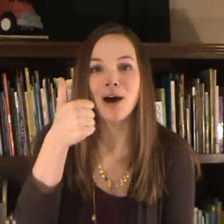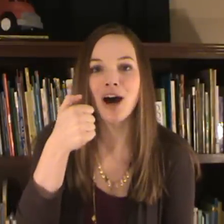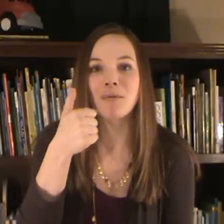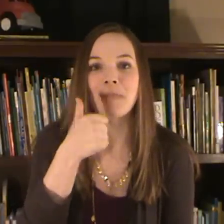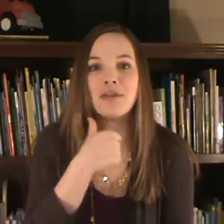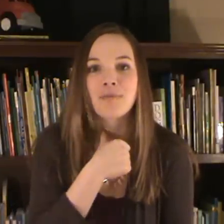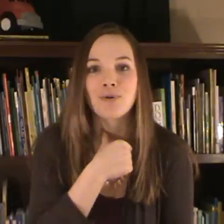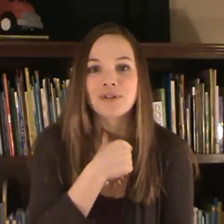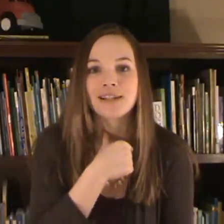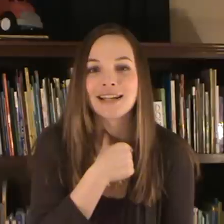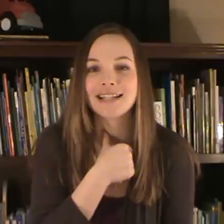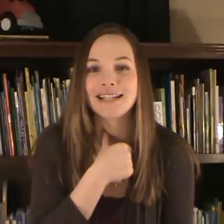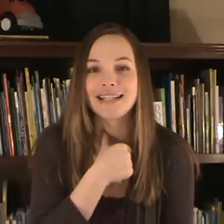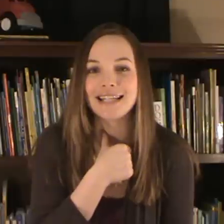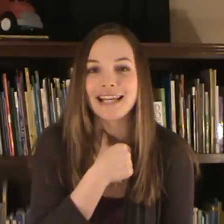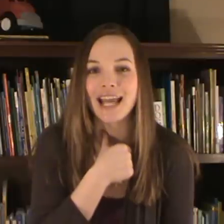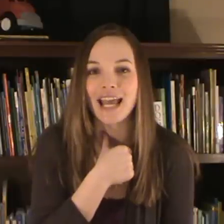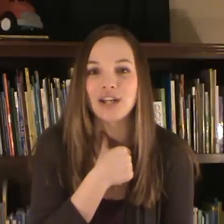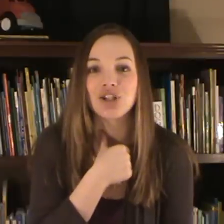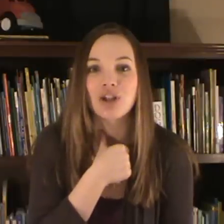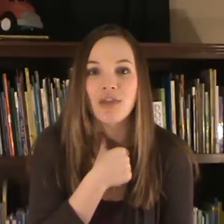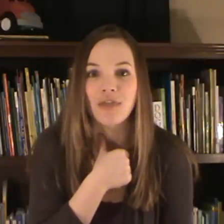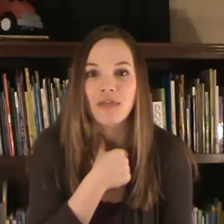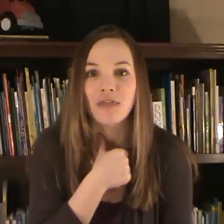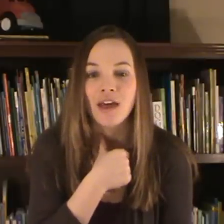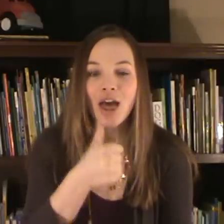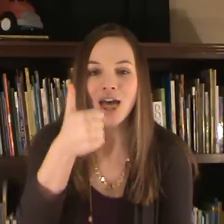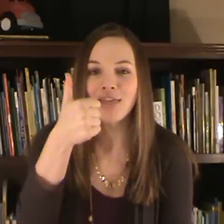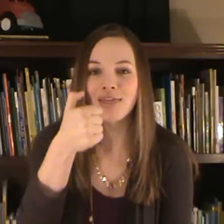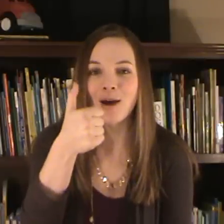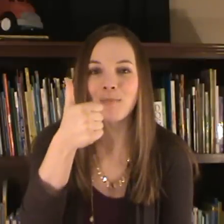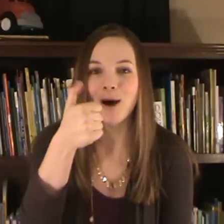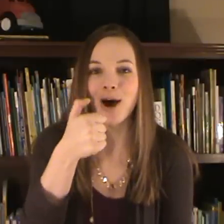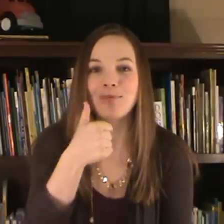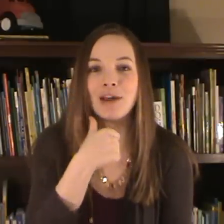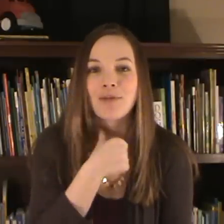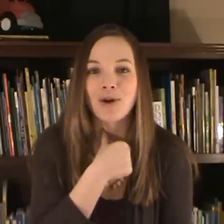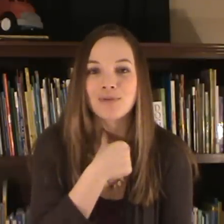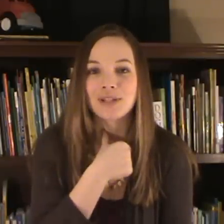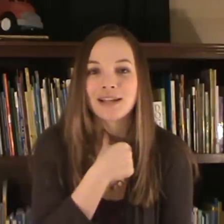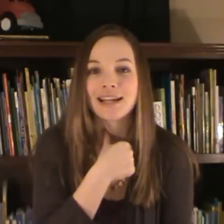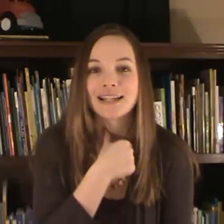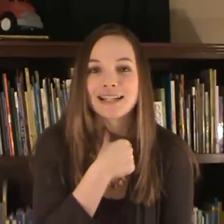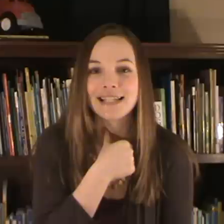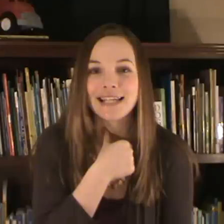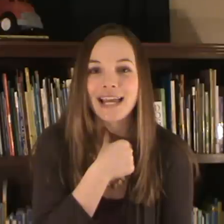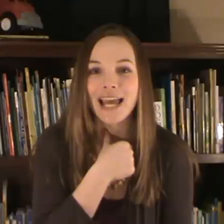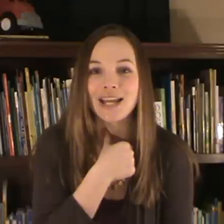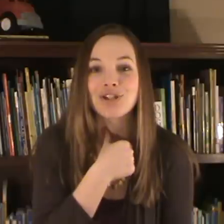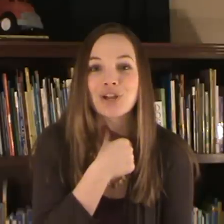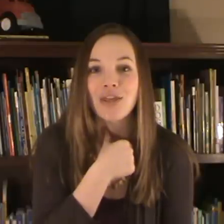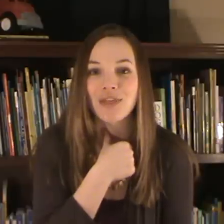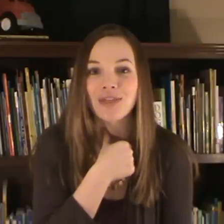on my throat, T-H-th. Thumb on my throat, T-H-th.